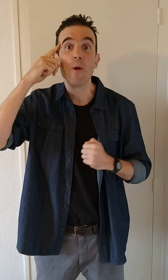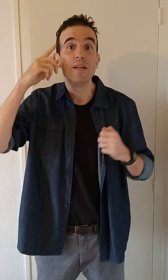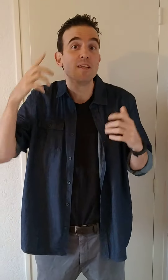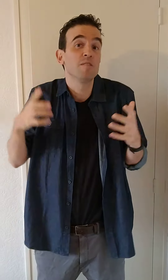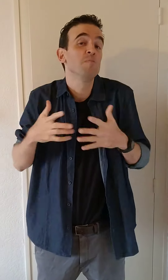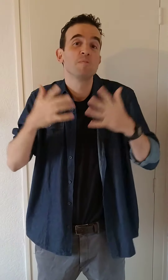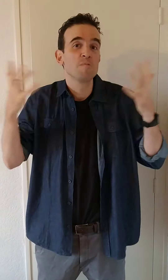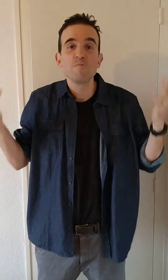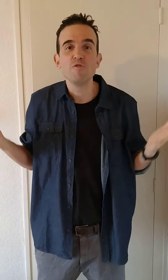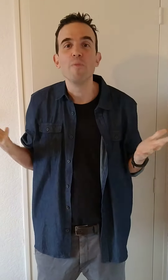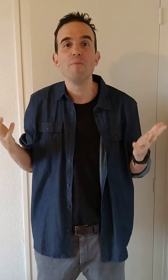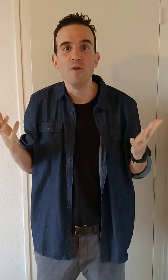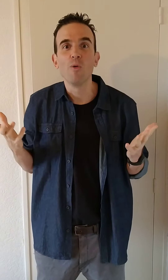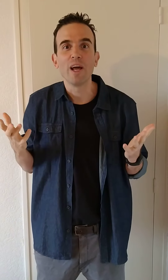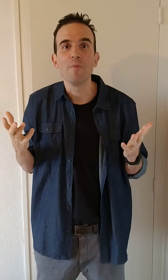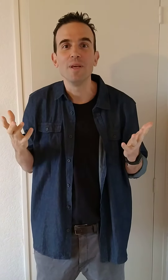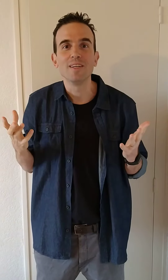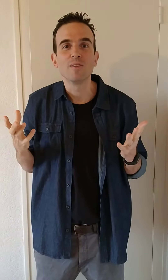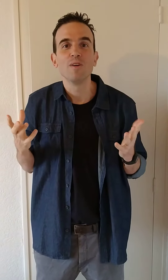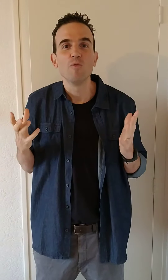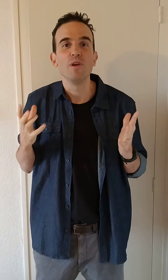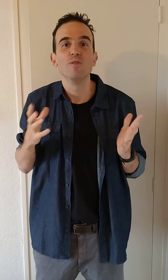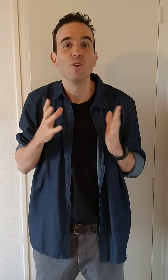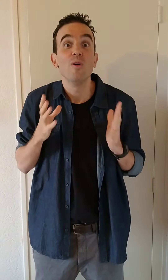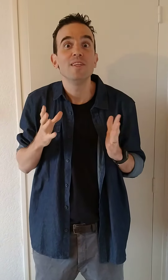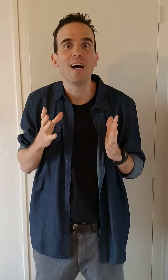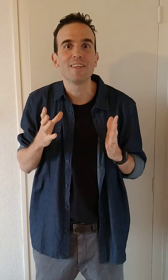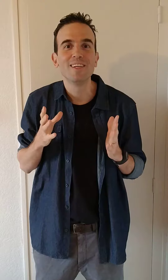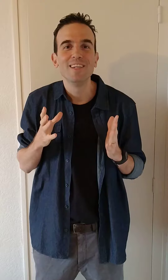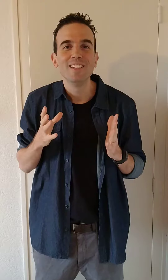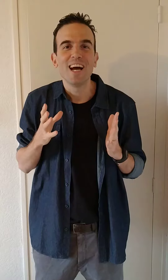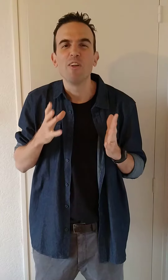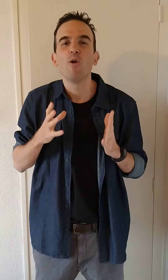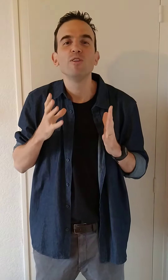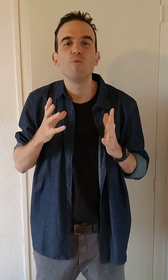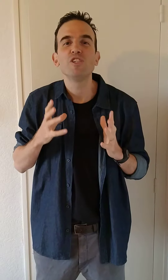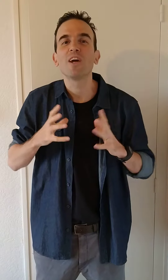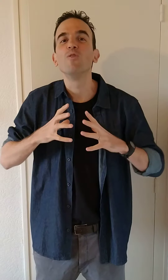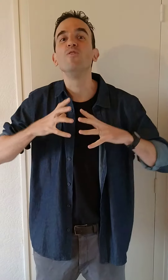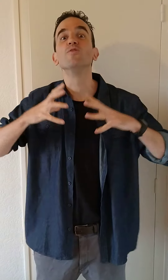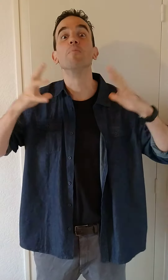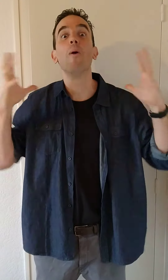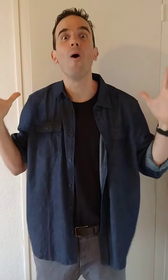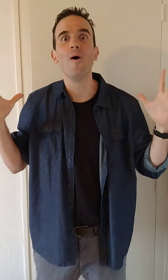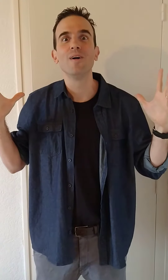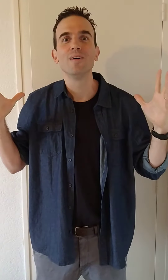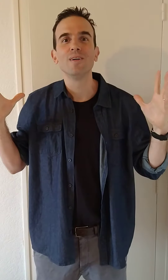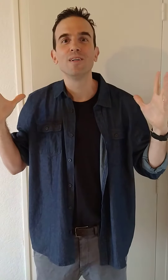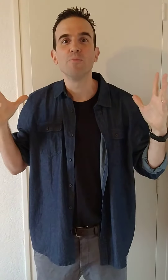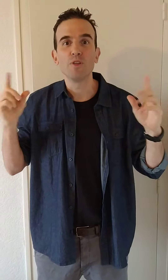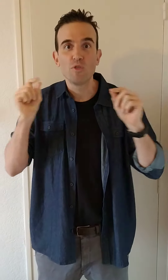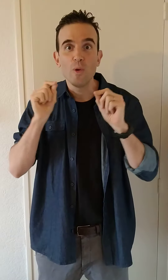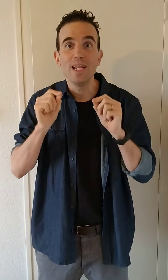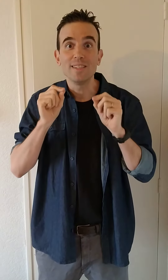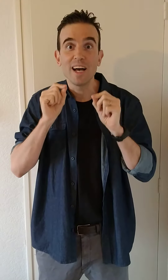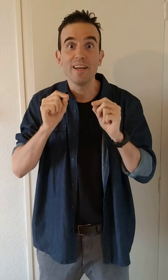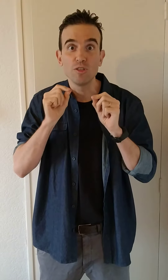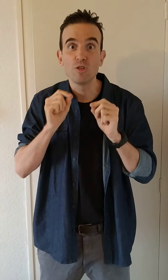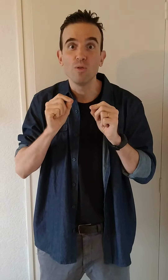brain that you maybe know like me that we use only that. And I always wish I could use more. But really, science shows